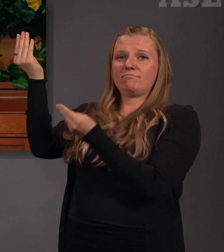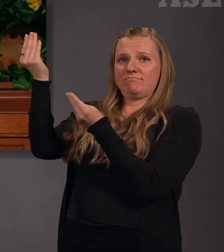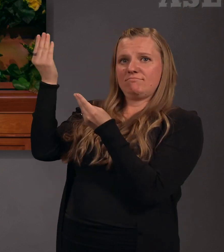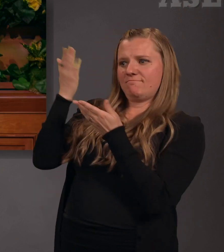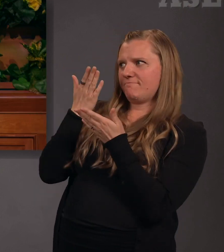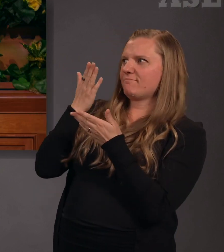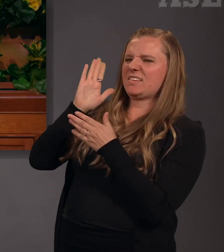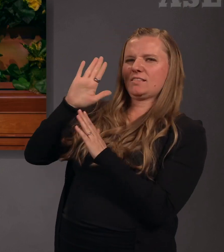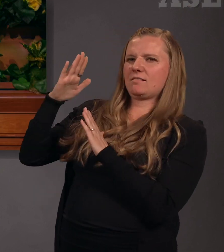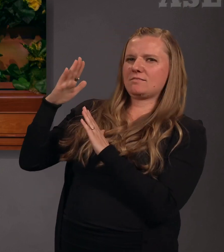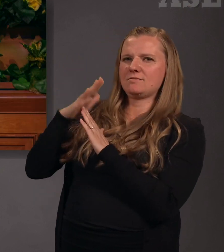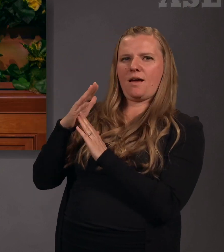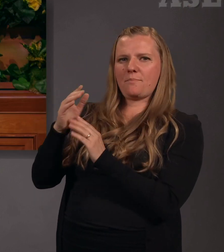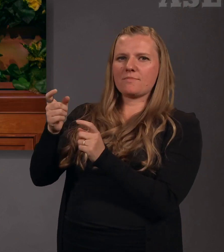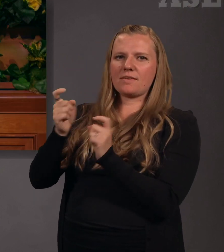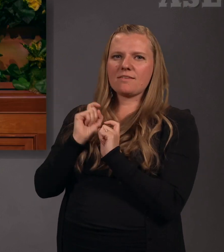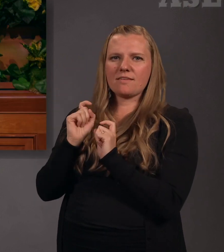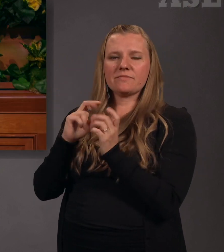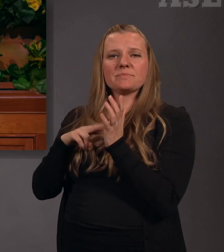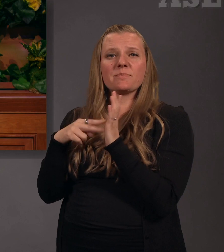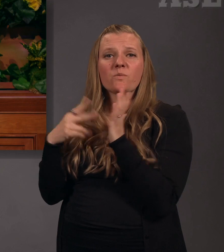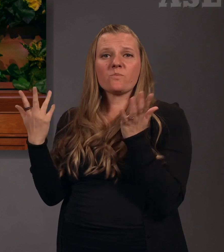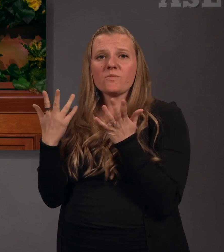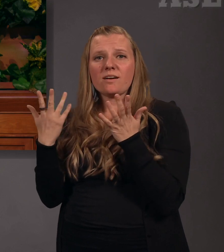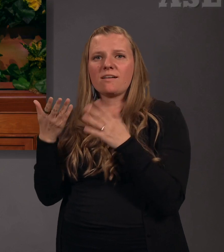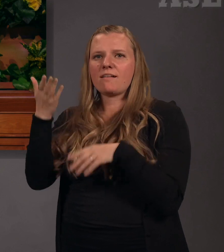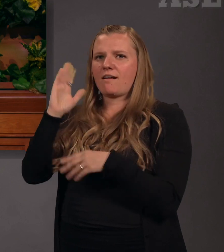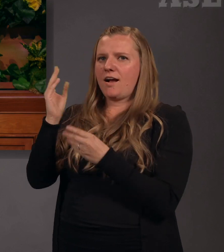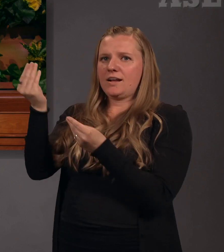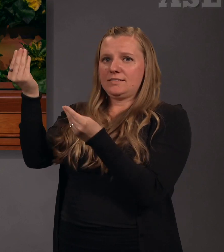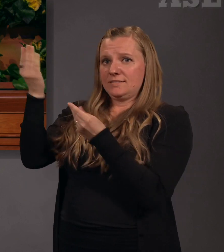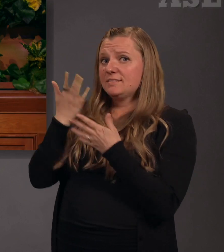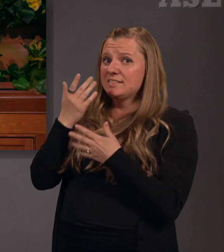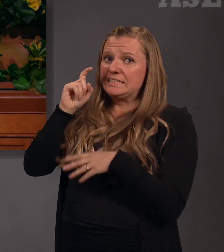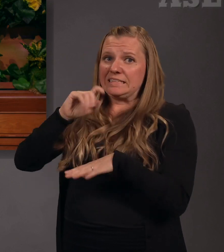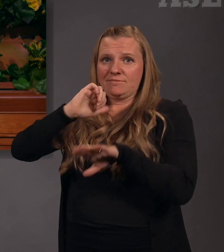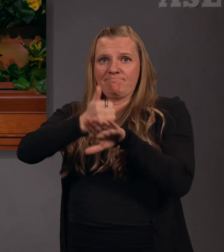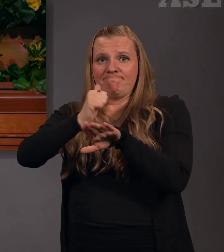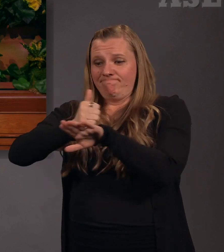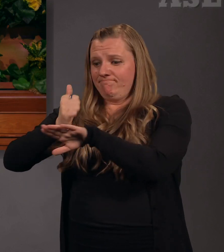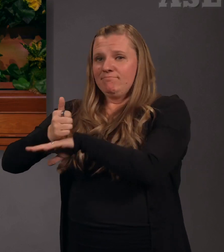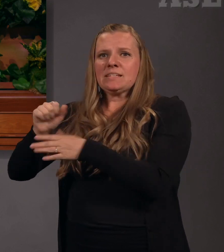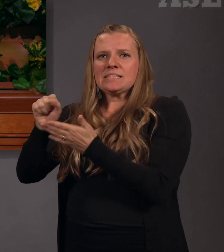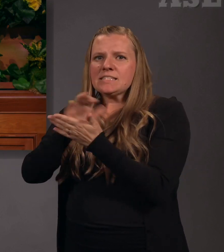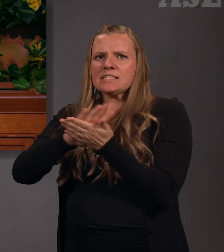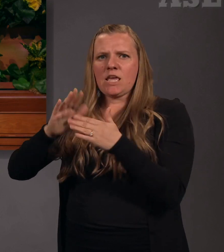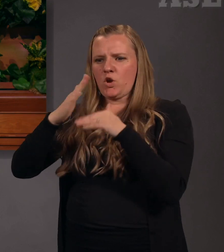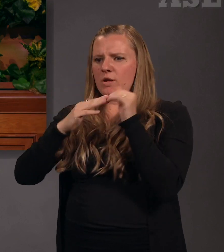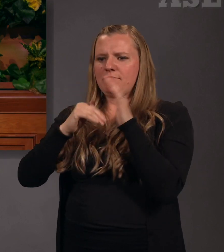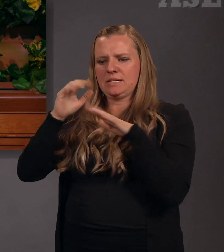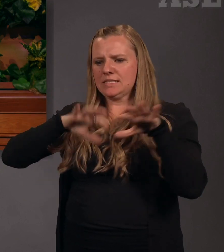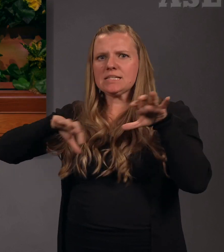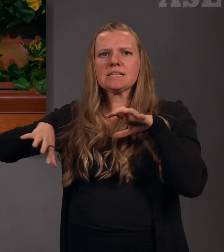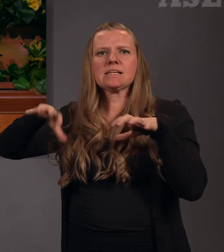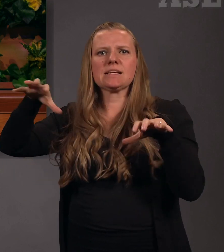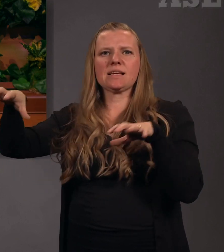highest and holiest blessings, He instructed that sacred buildings be erected where He could confer these precious gifts